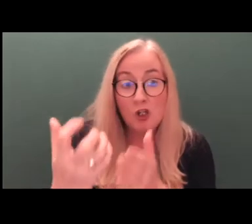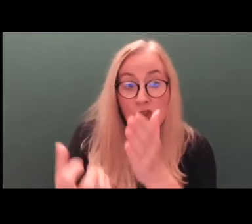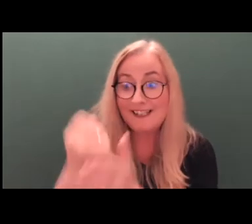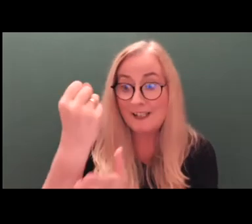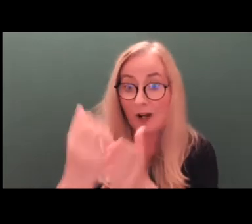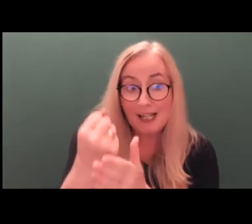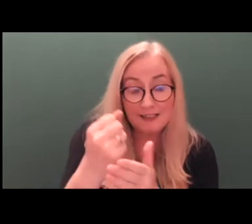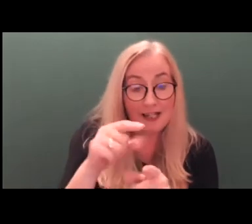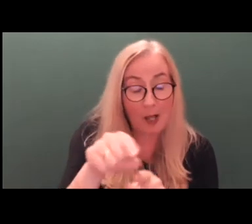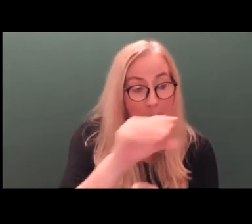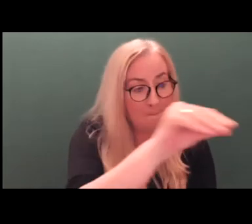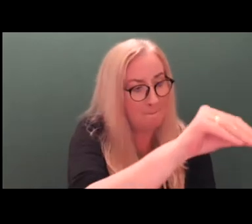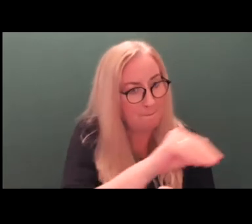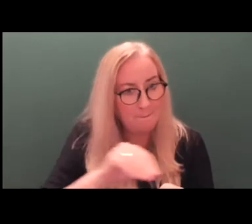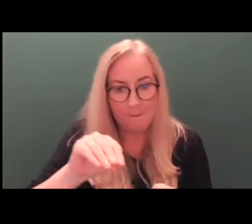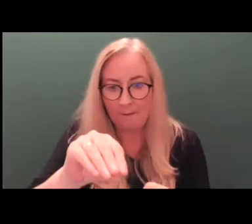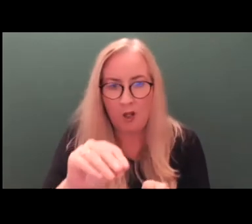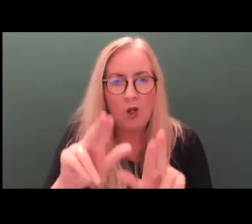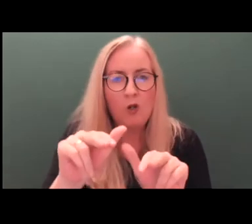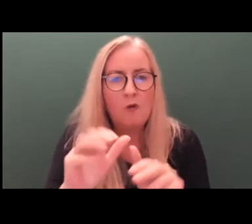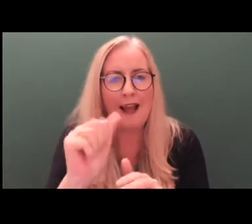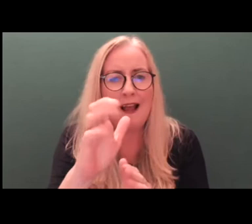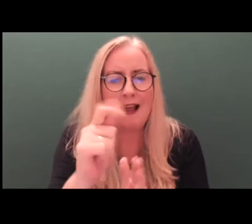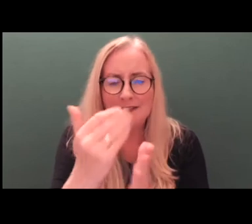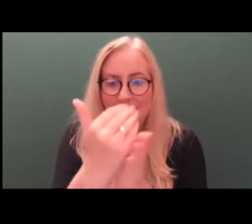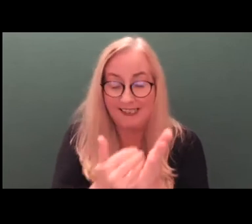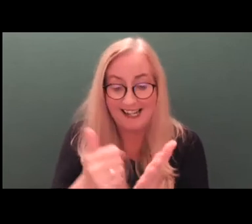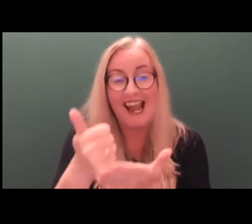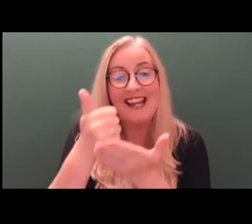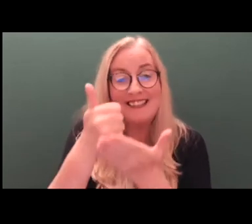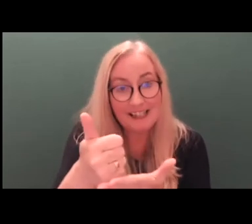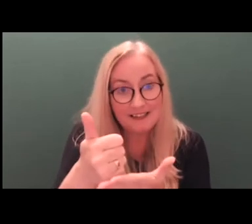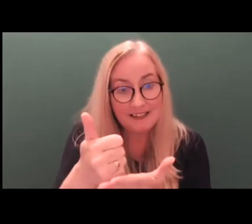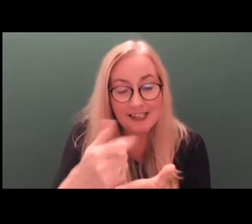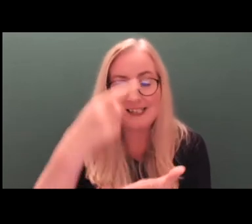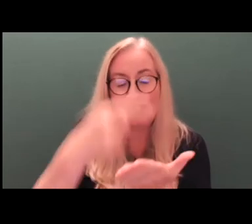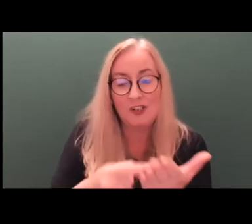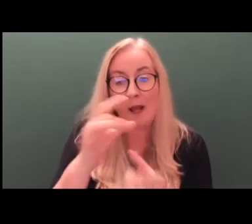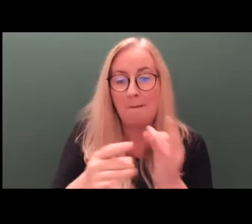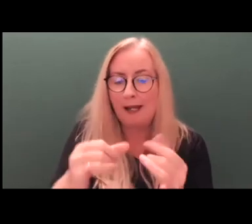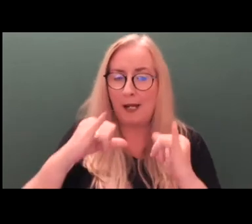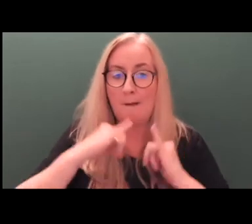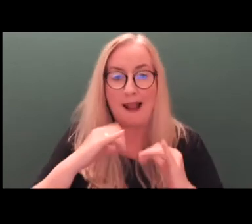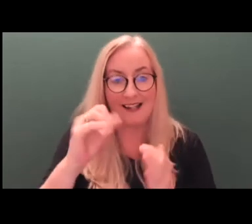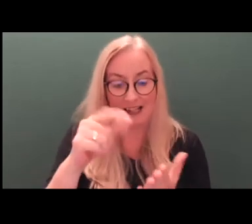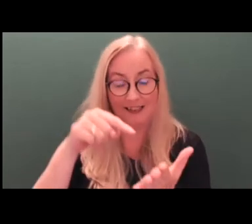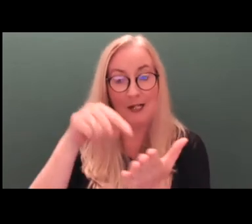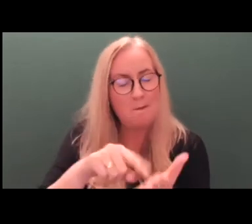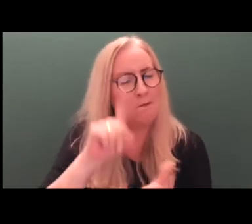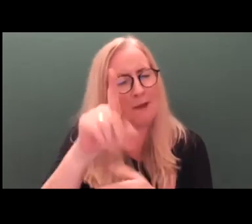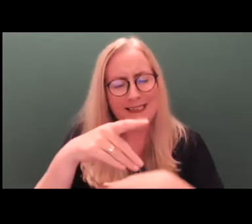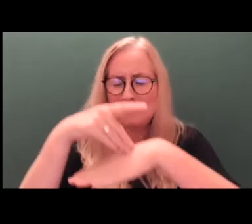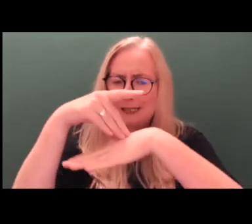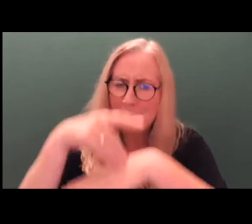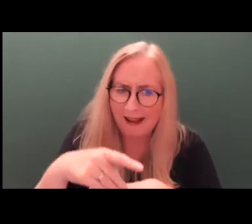to the new and progressive regime provided for in the Assisted Decision-Making Capacity Act is heavily dependent upon